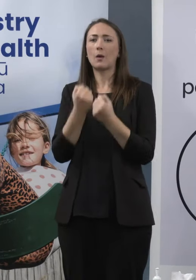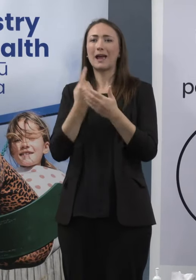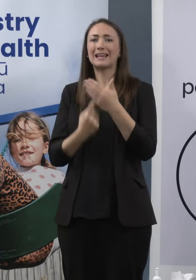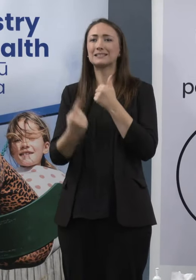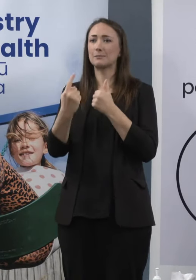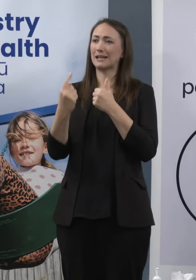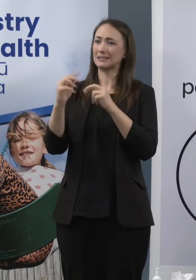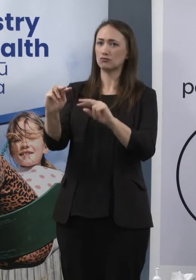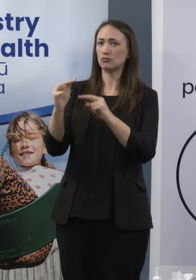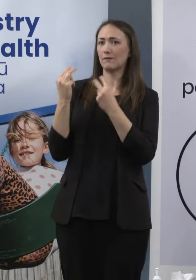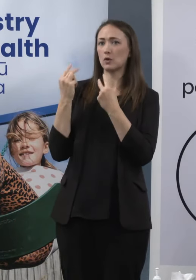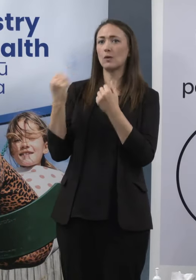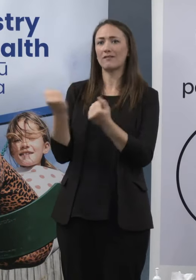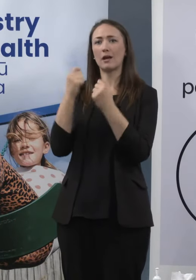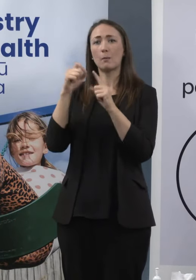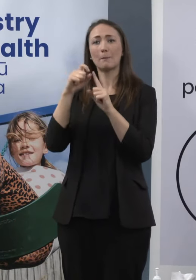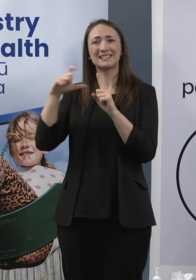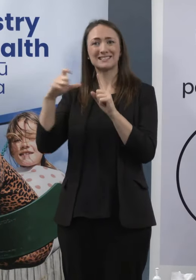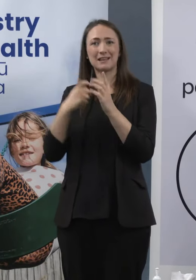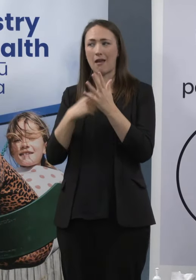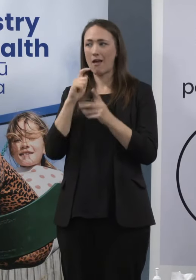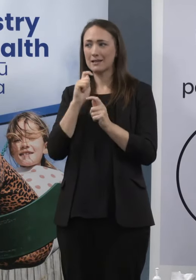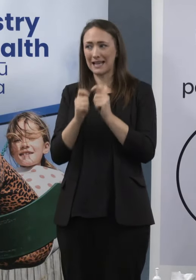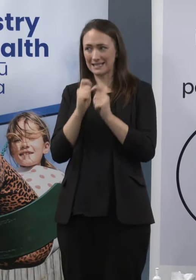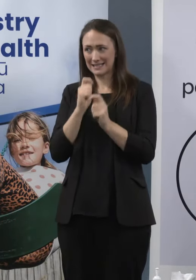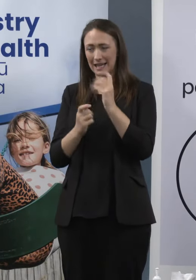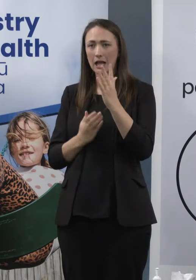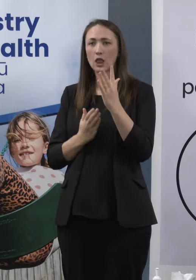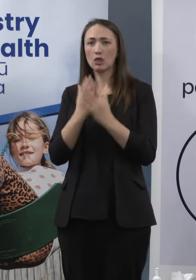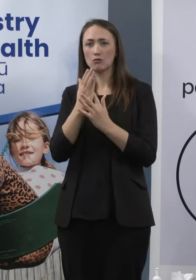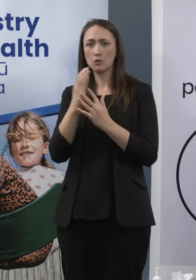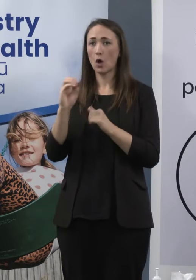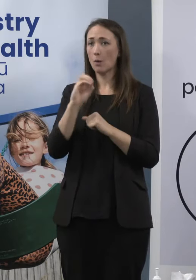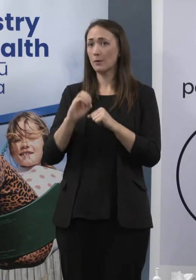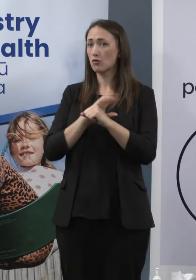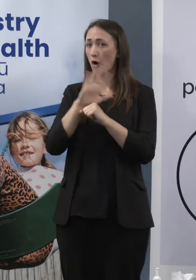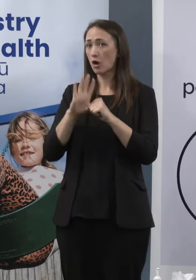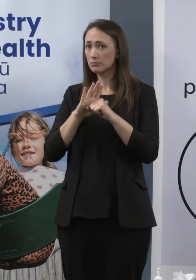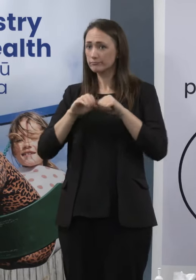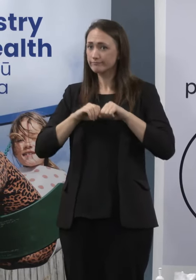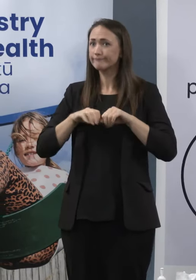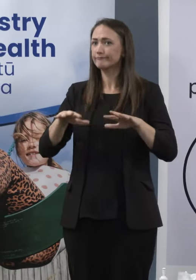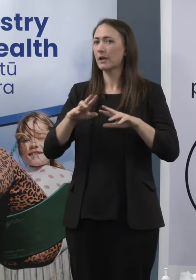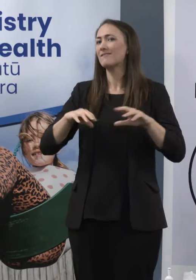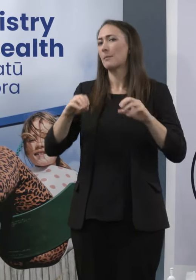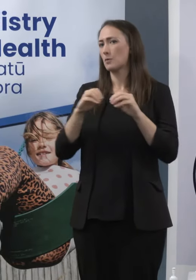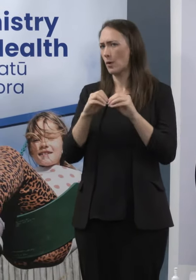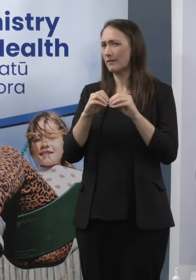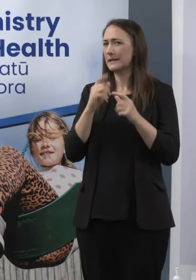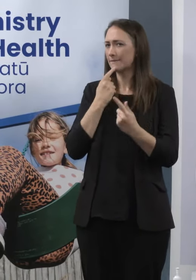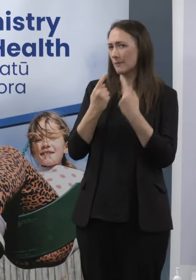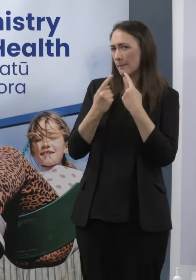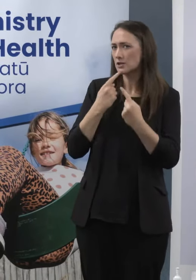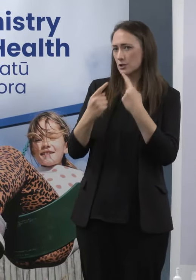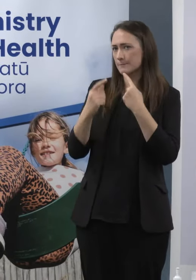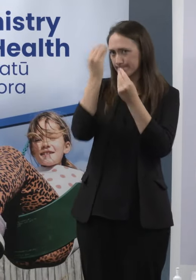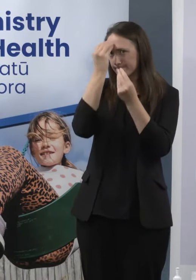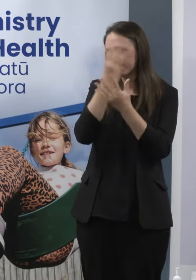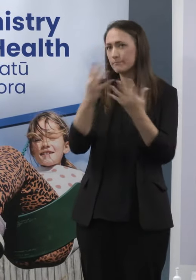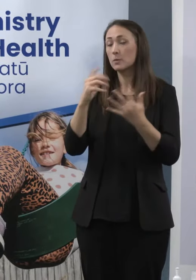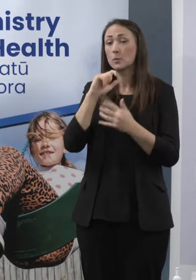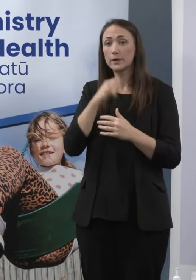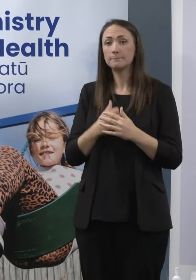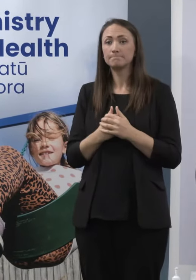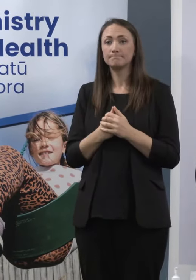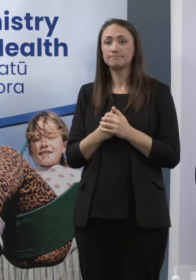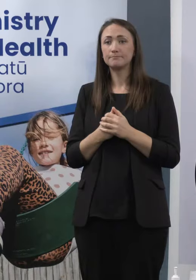capacity during the early stage of the Omicron outbreak back in February. I've got Dr N. Towne, Ministry's Chief Science Advisor